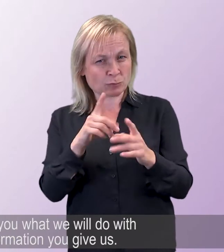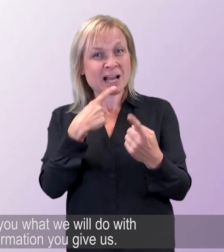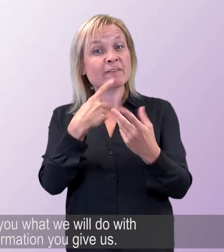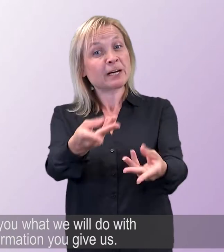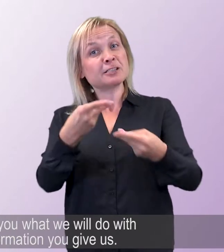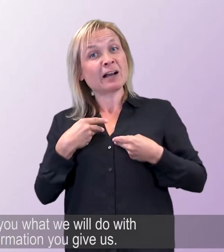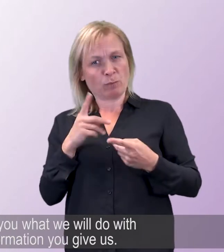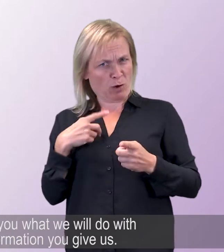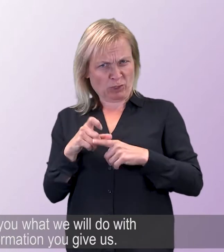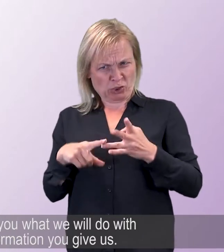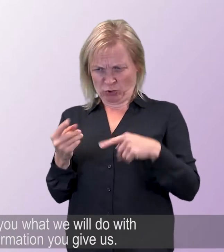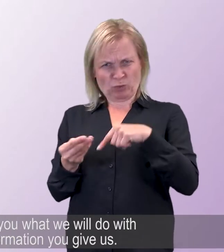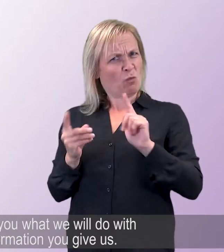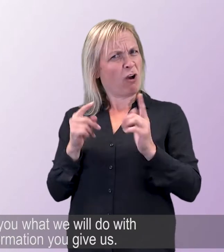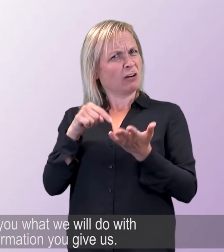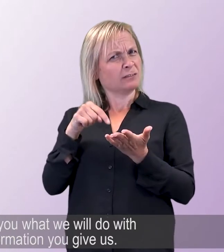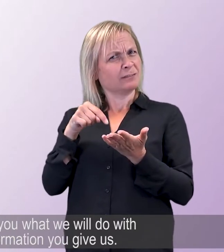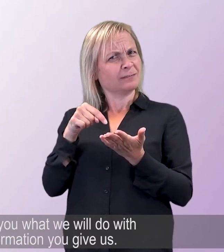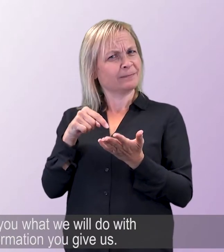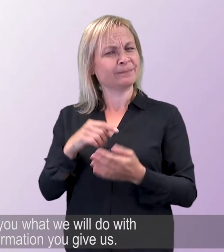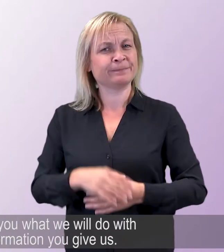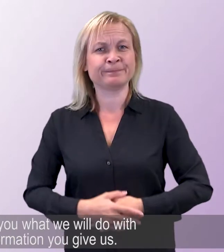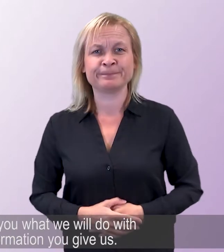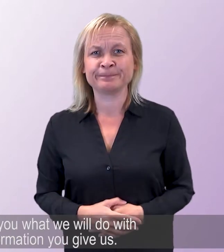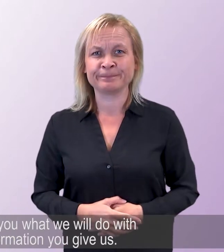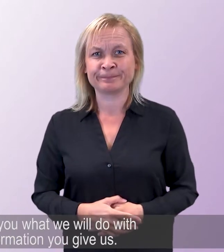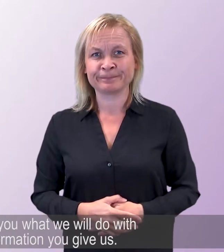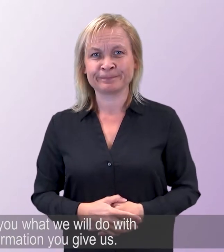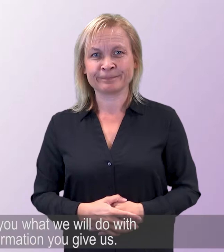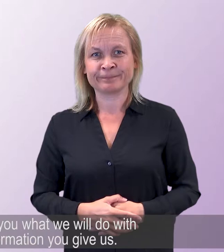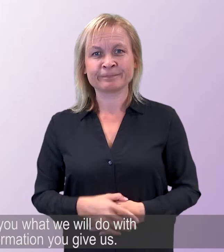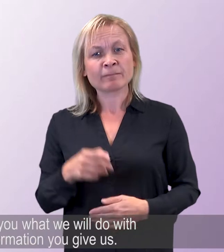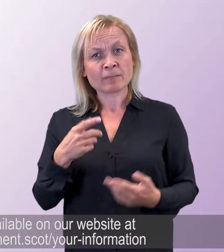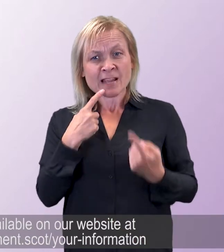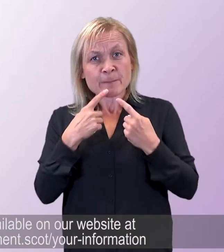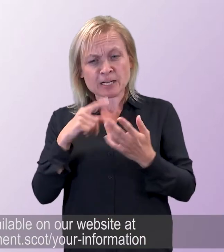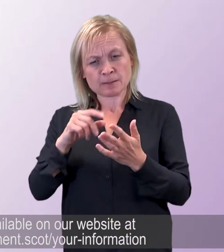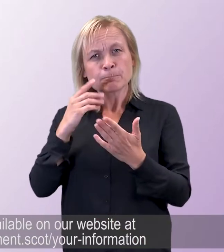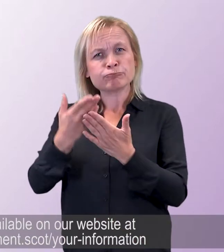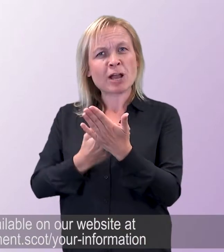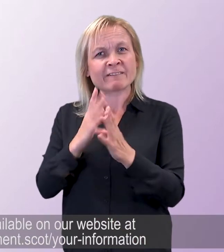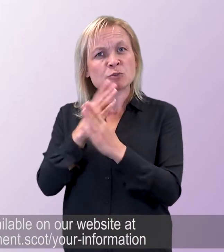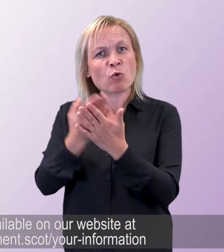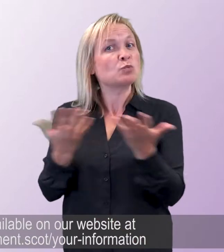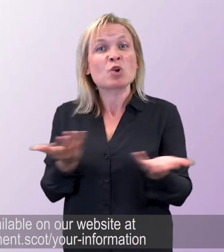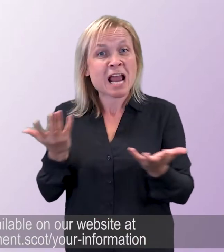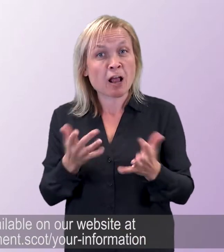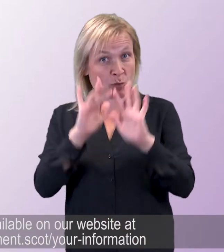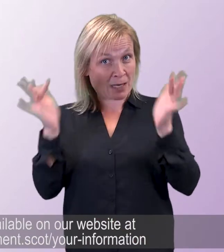This tells you what we will do with the information you give us. This is available on our website at